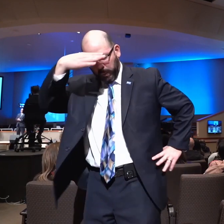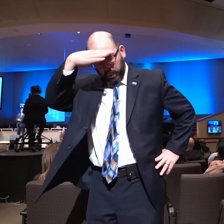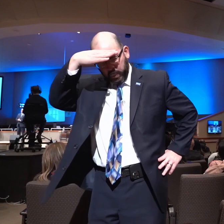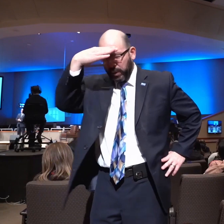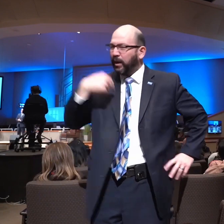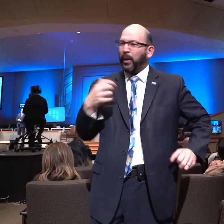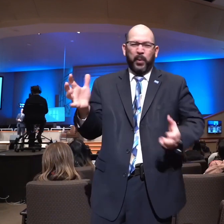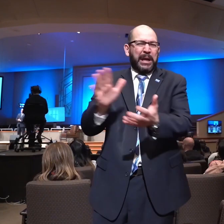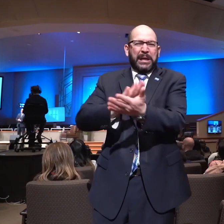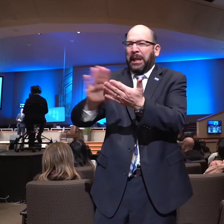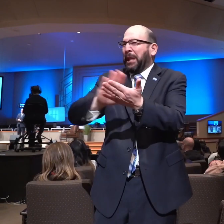him.